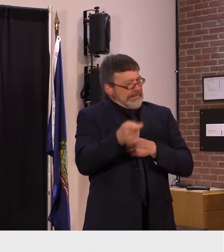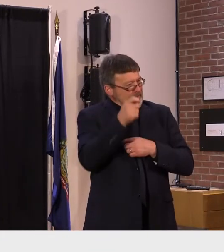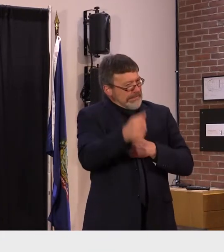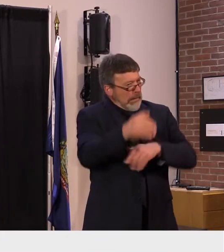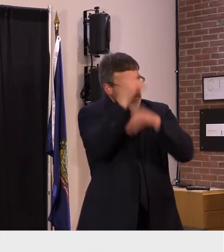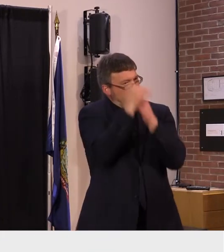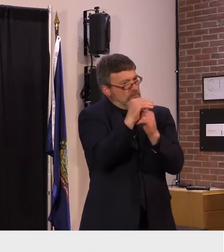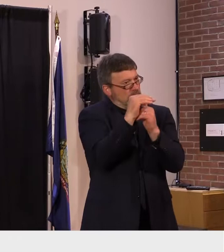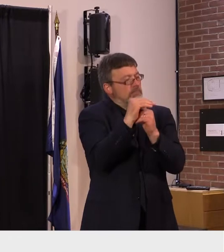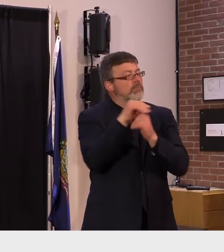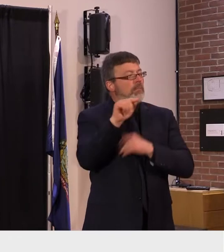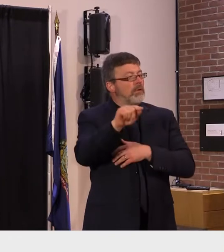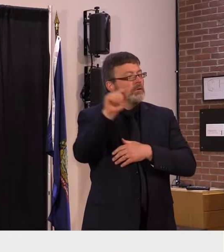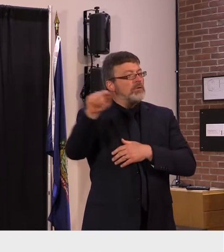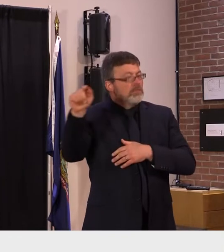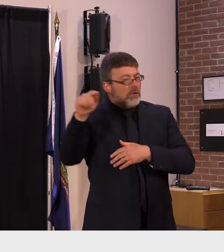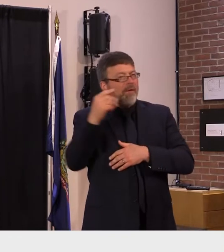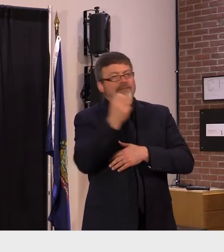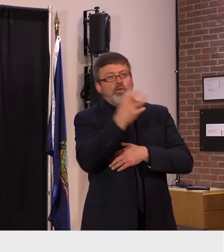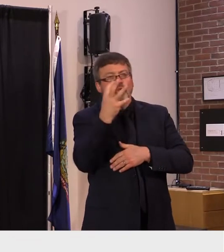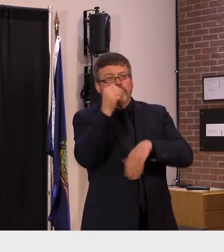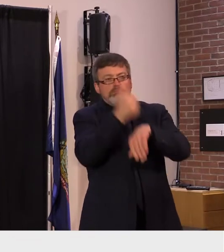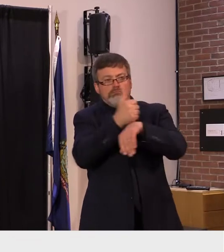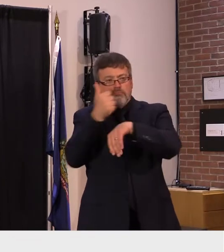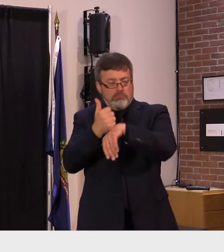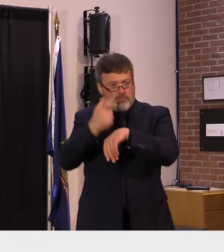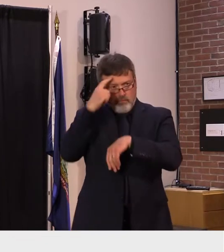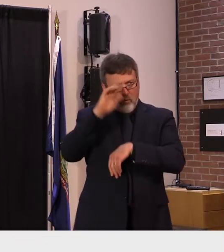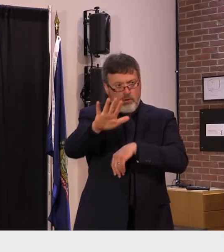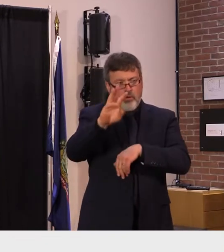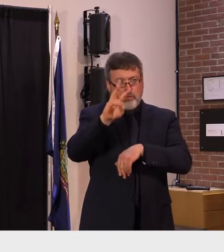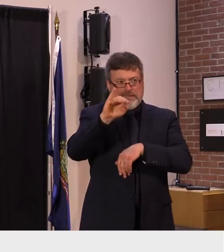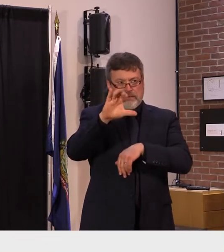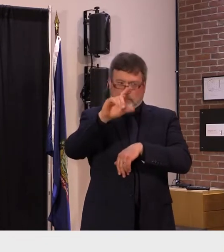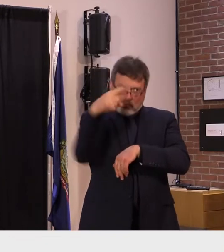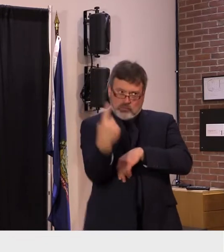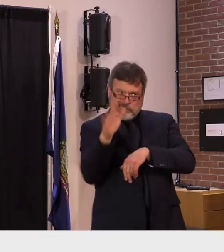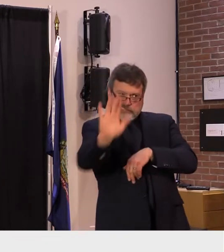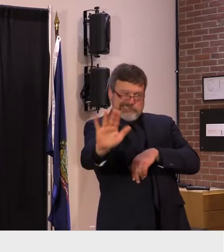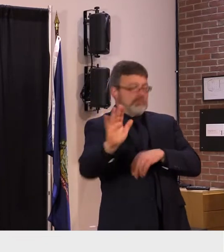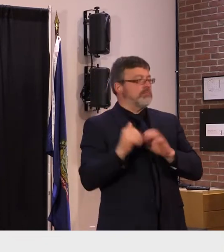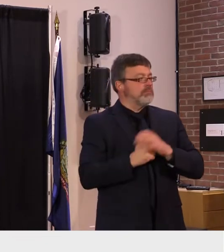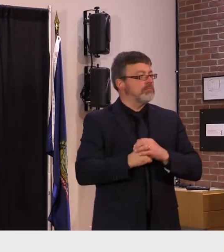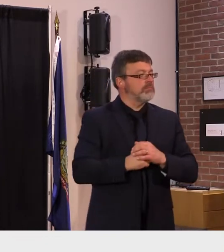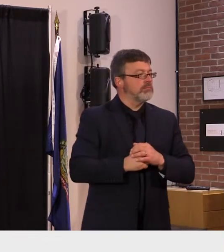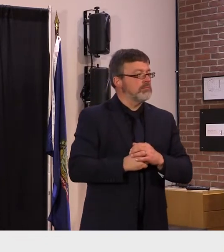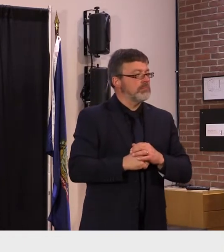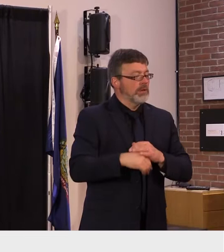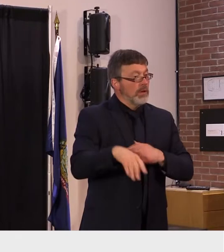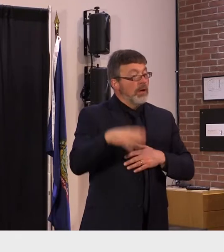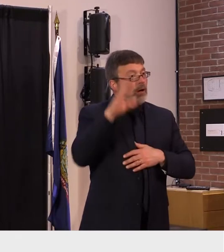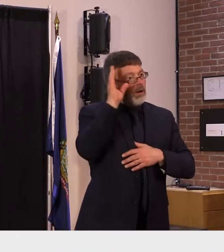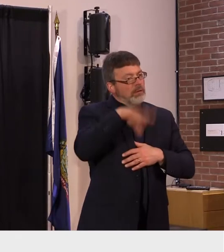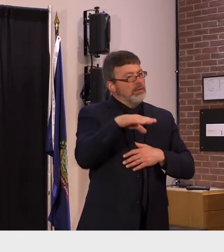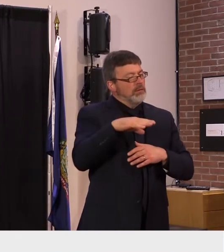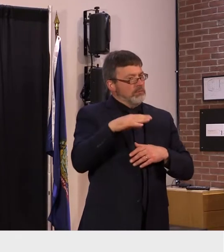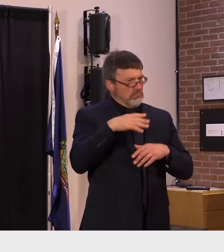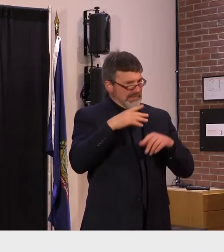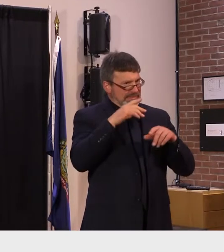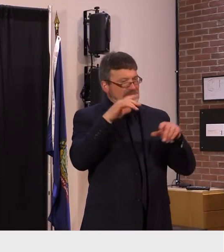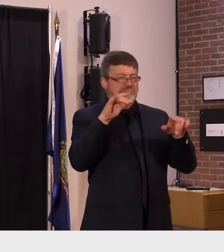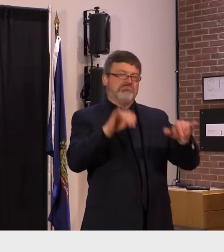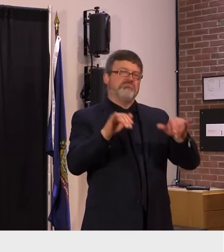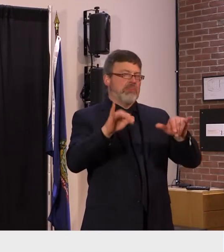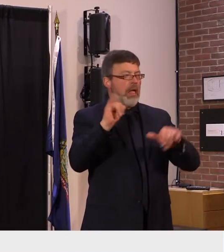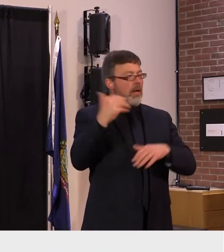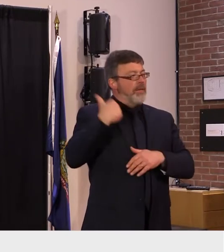walk-in clinics will be listed on our website but unlike for previous vaccine rollouts there will not be any health department